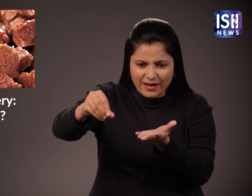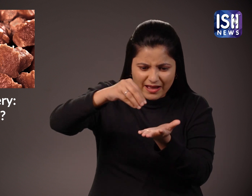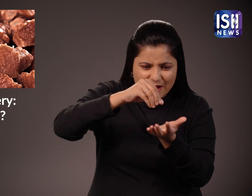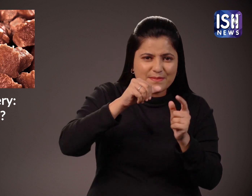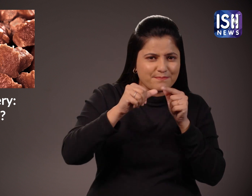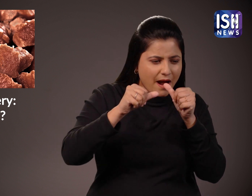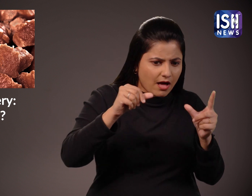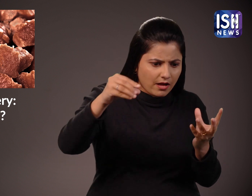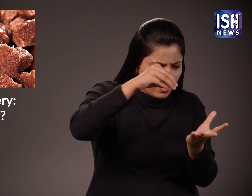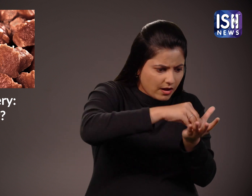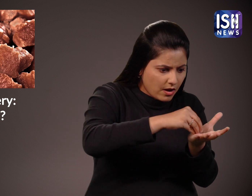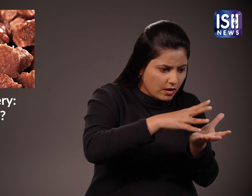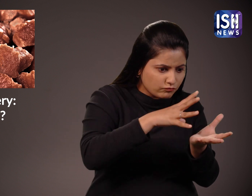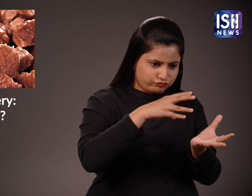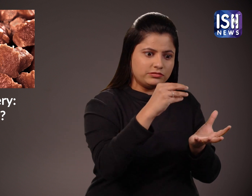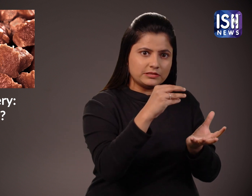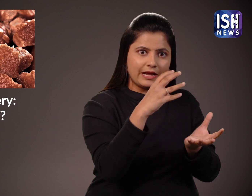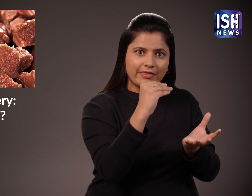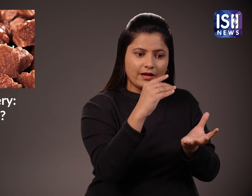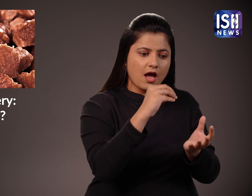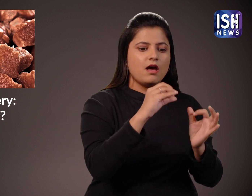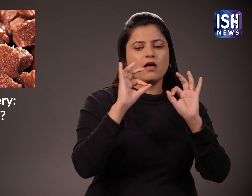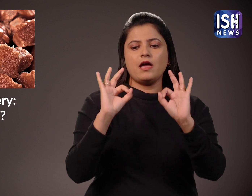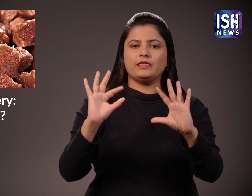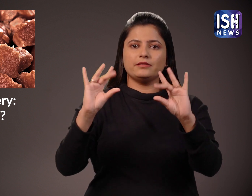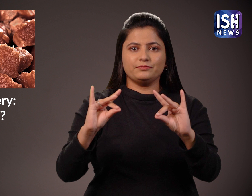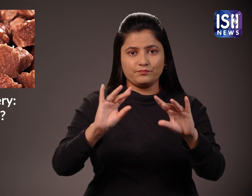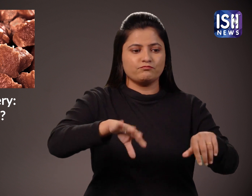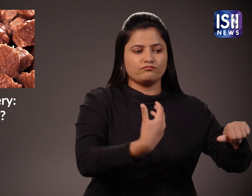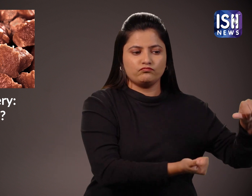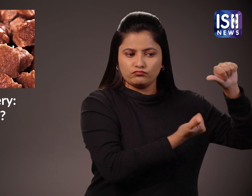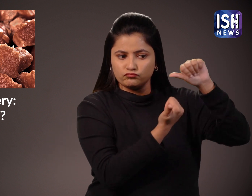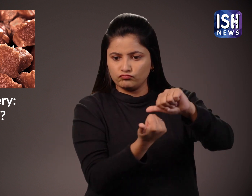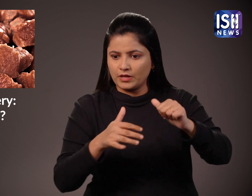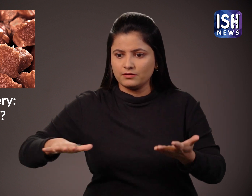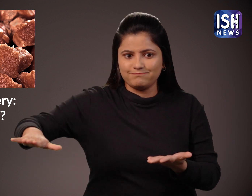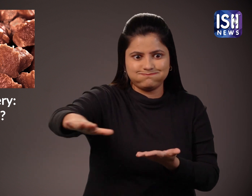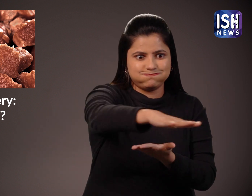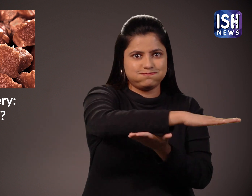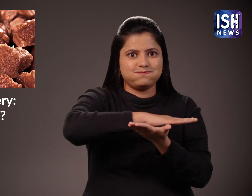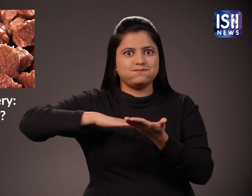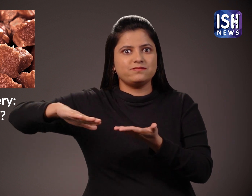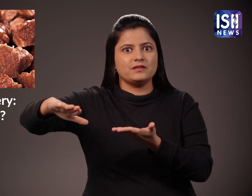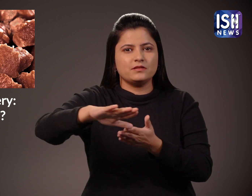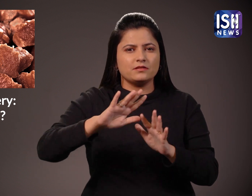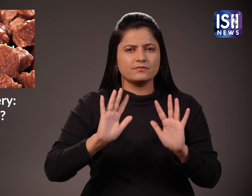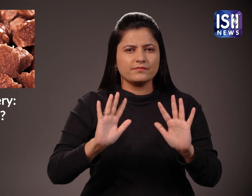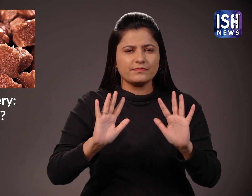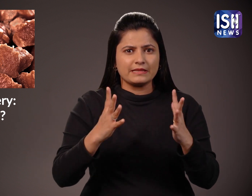Once it is thick, a small portion is poured in cold water to check the consistency. After hours of cooling, the result is jaggery.